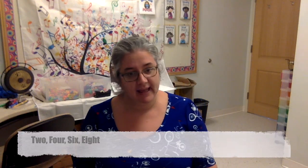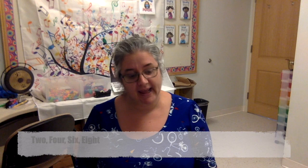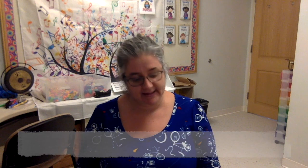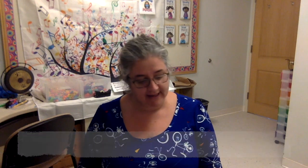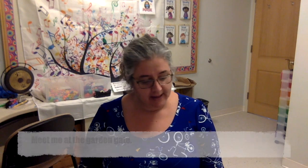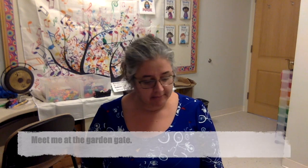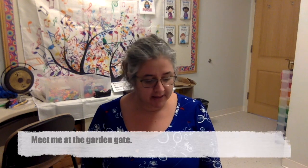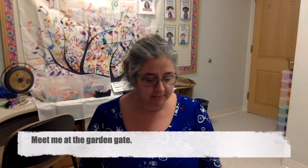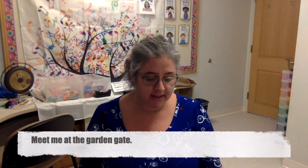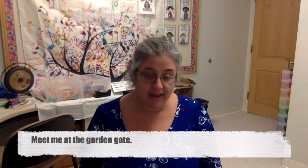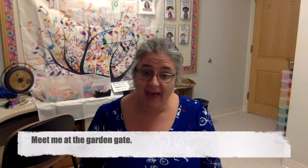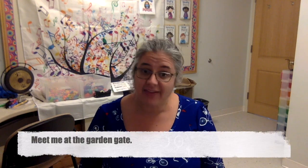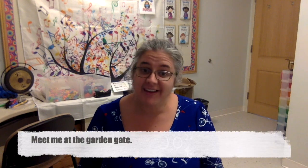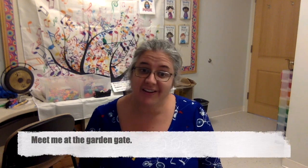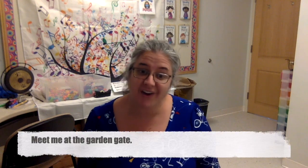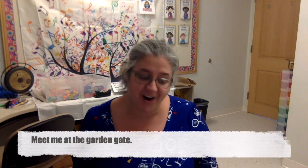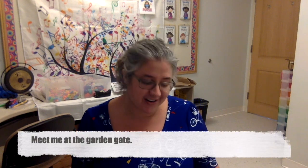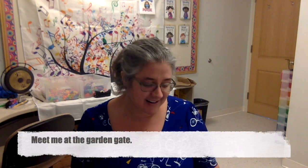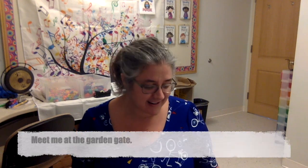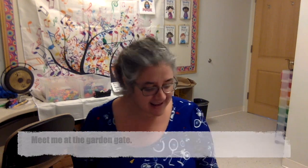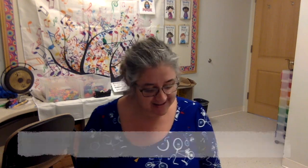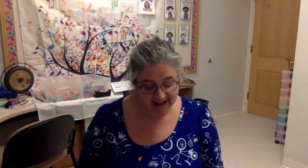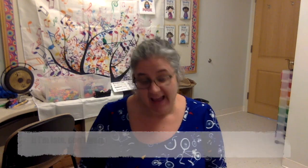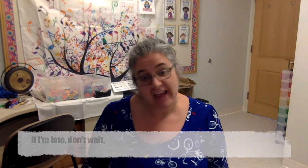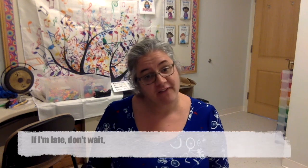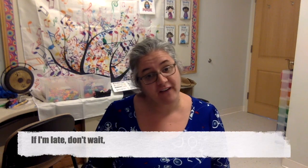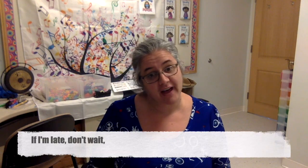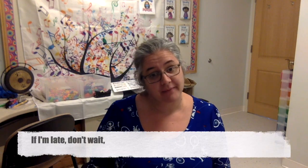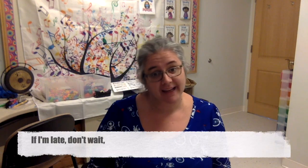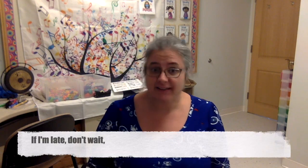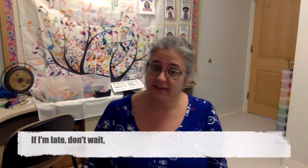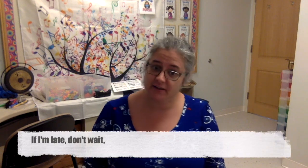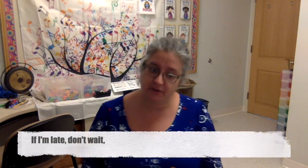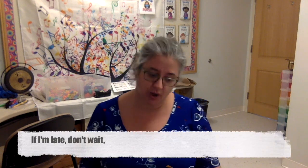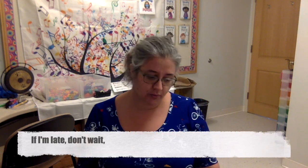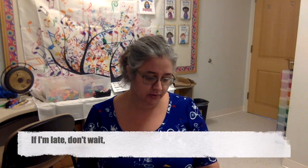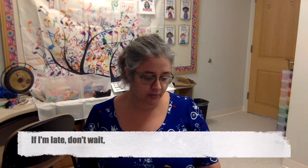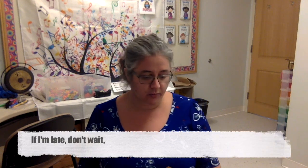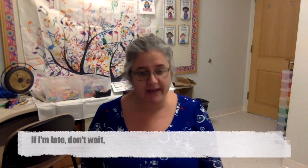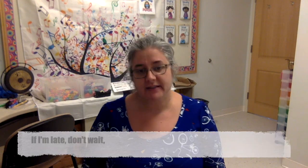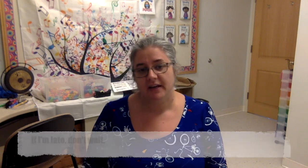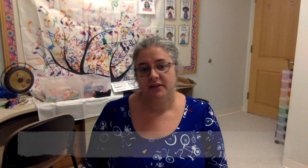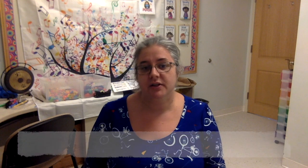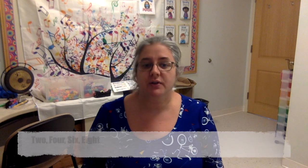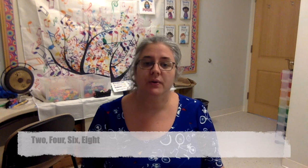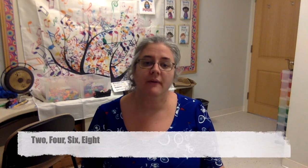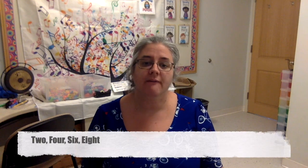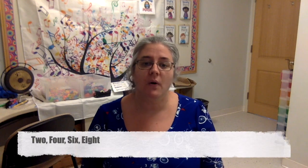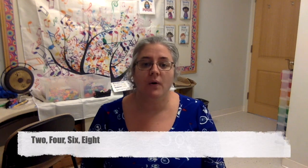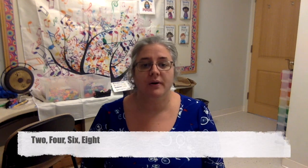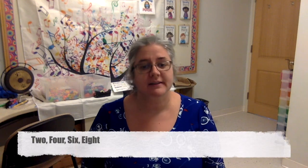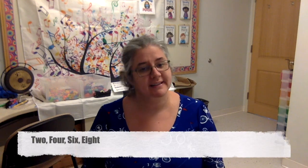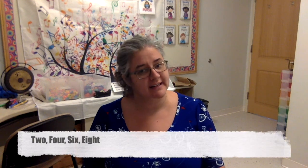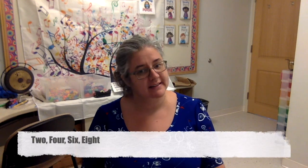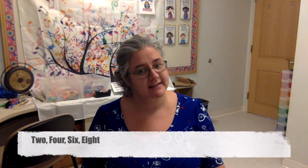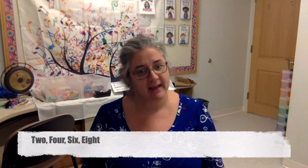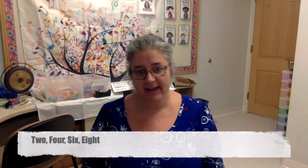eight. Meet me at the garden gate. If I'm late, don't wait. Two, four, six, eight.